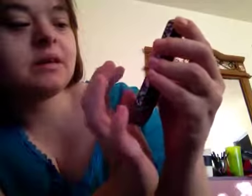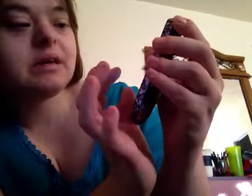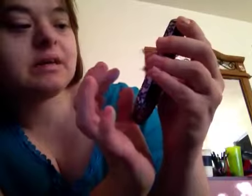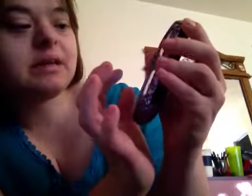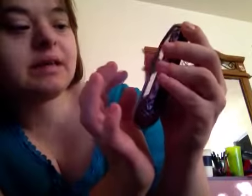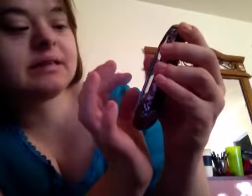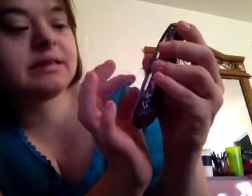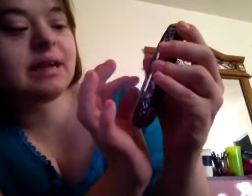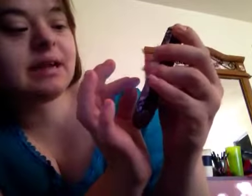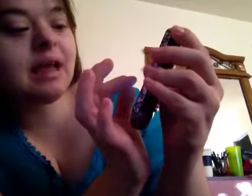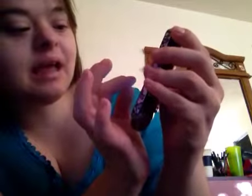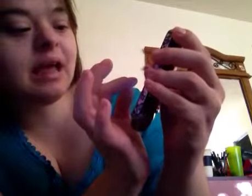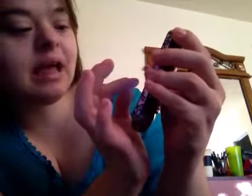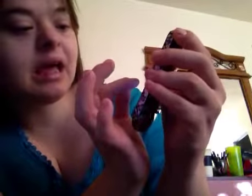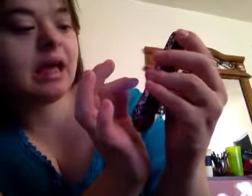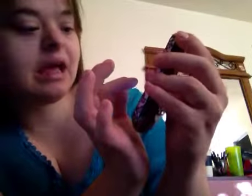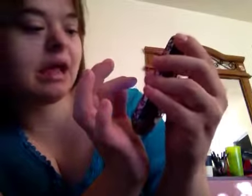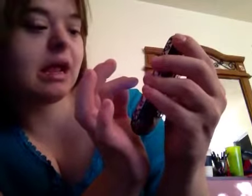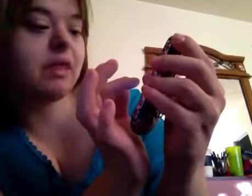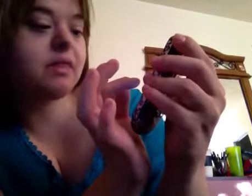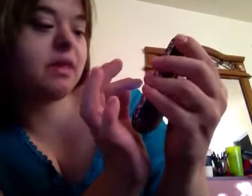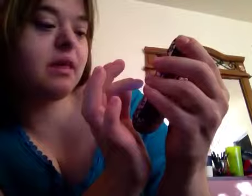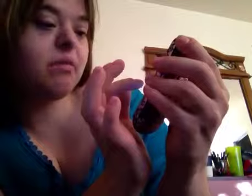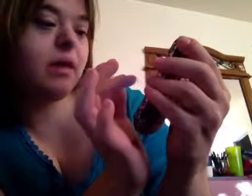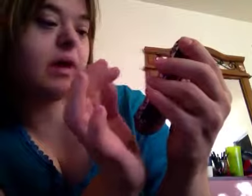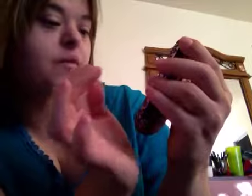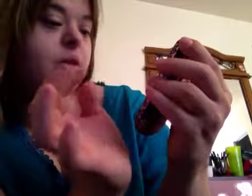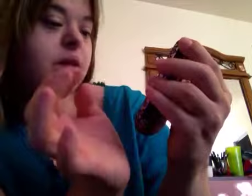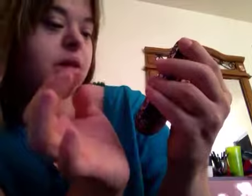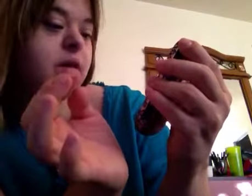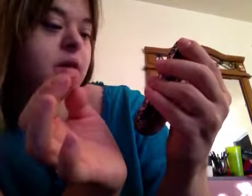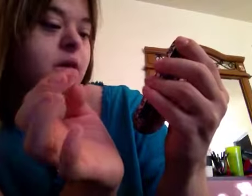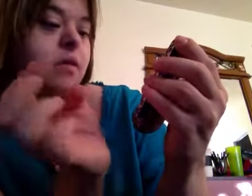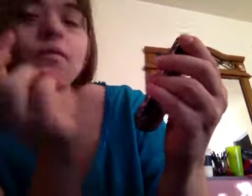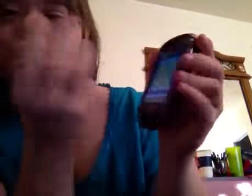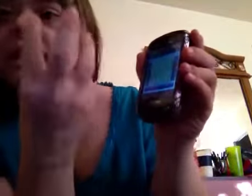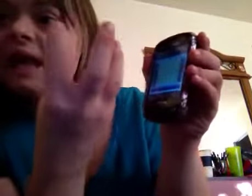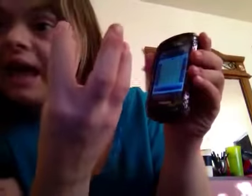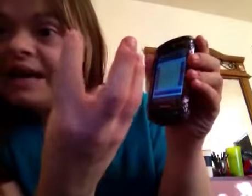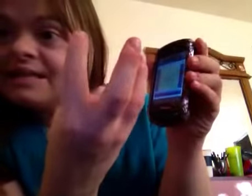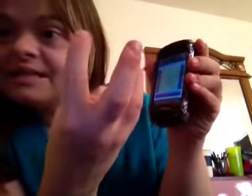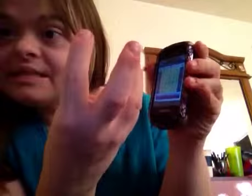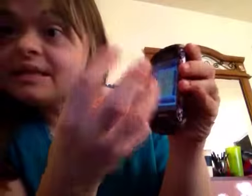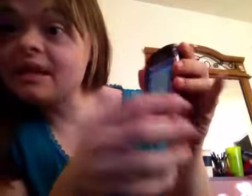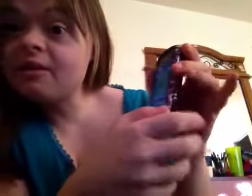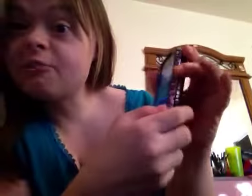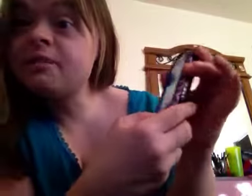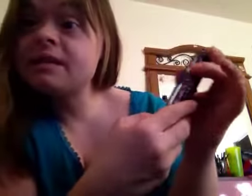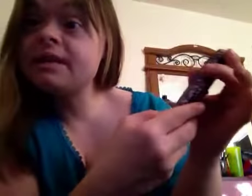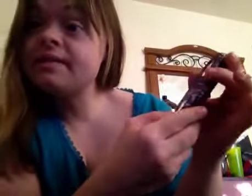then Sunday. And I think we have only three days. It's a Christmas Eve.